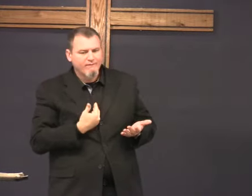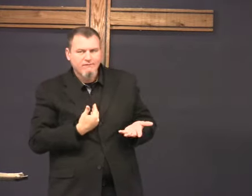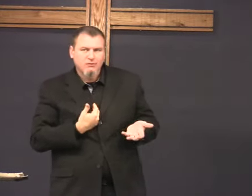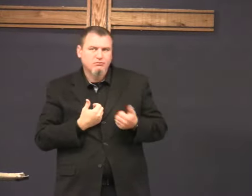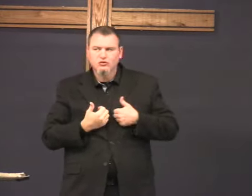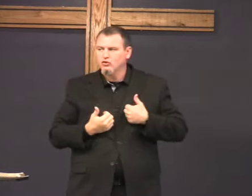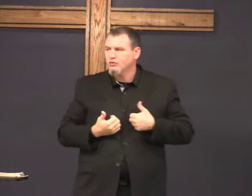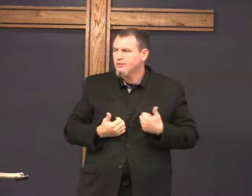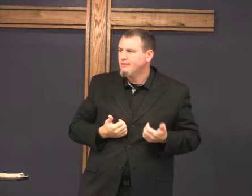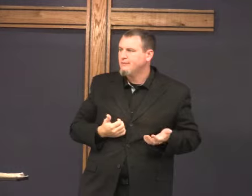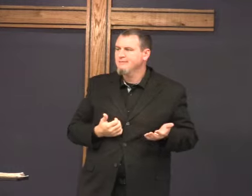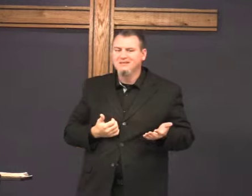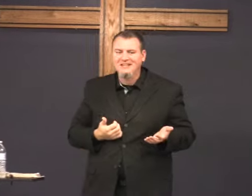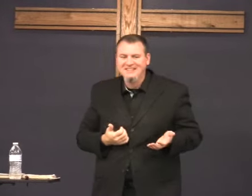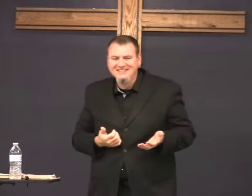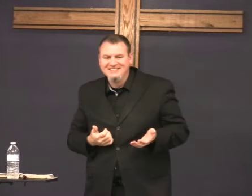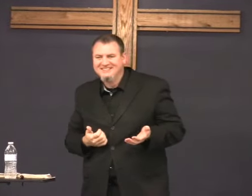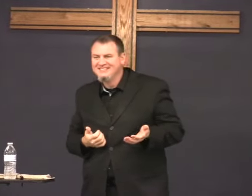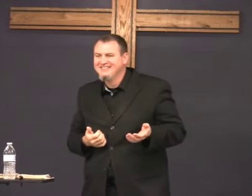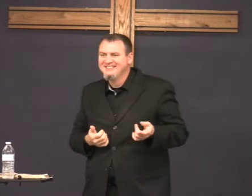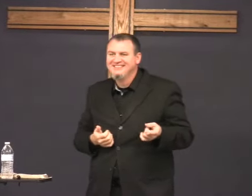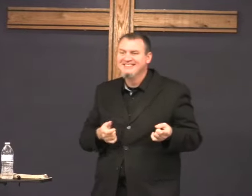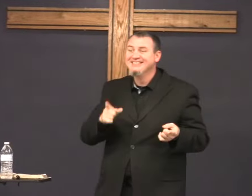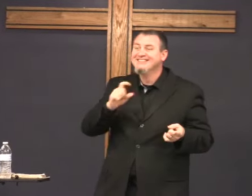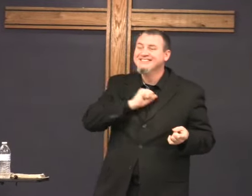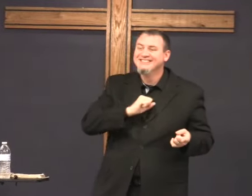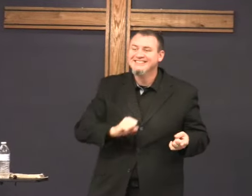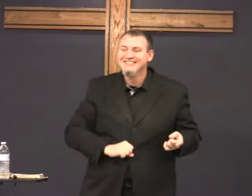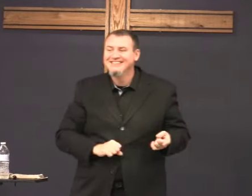Sorry. Translucent station. Take us to a bit.